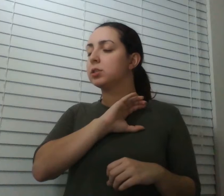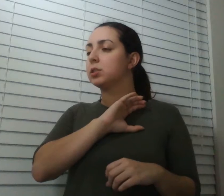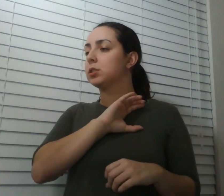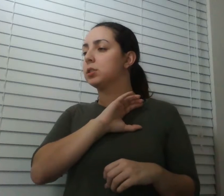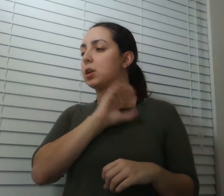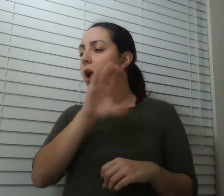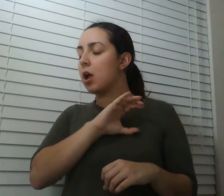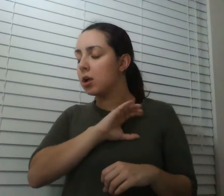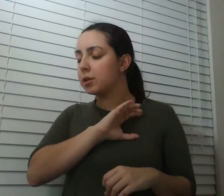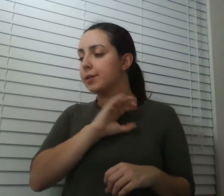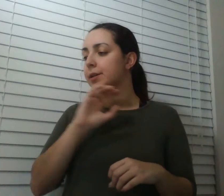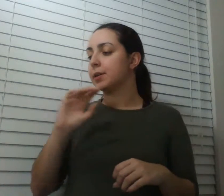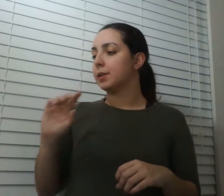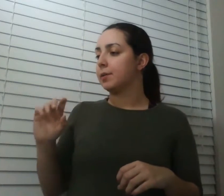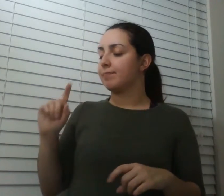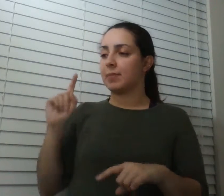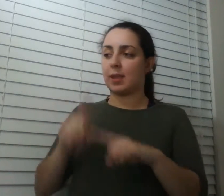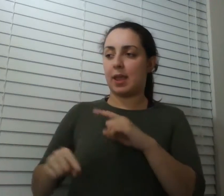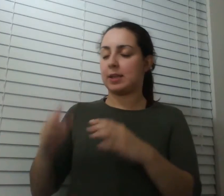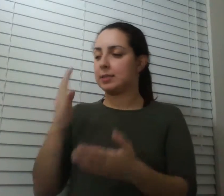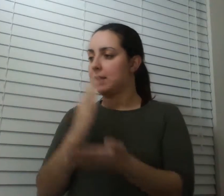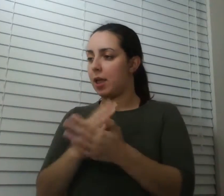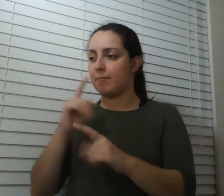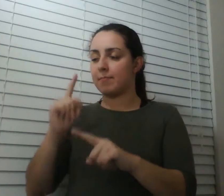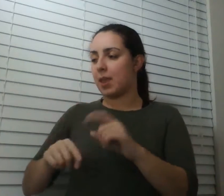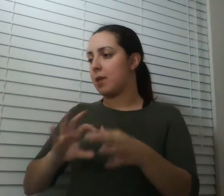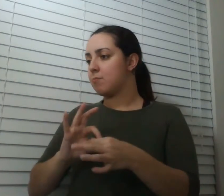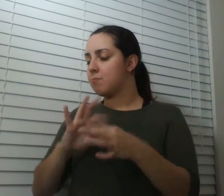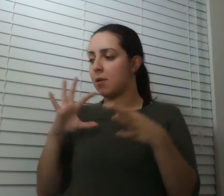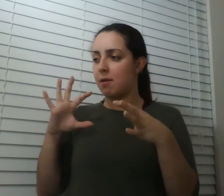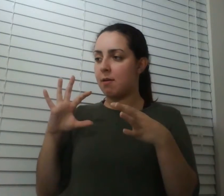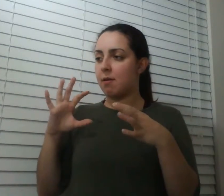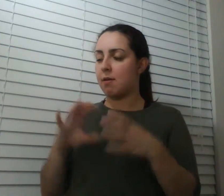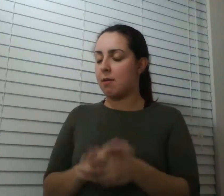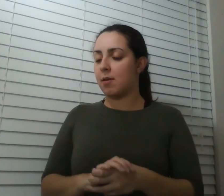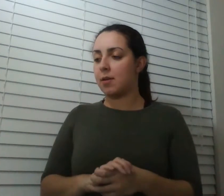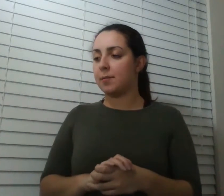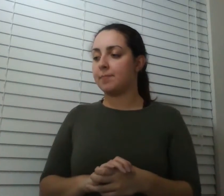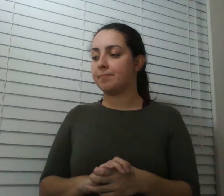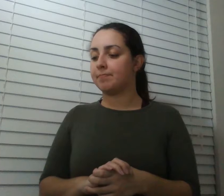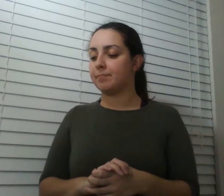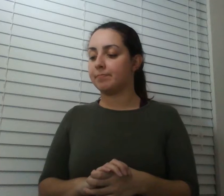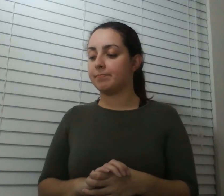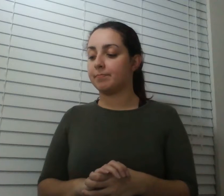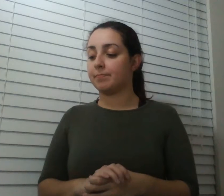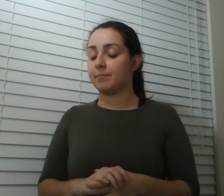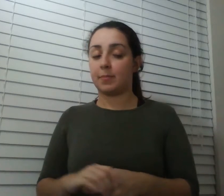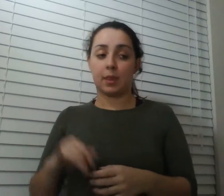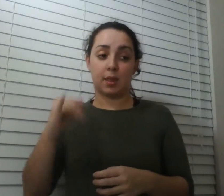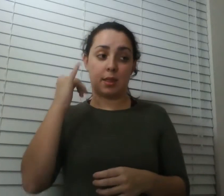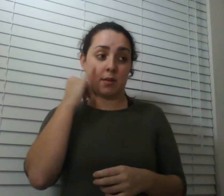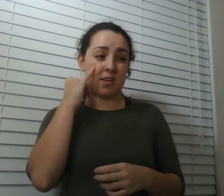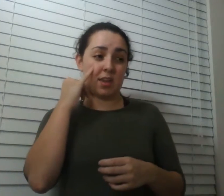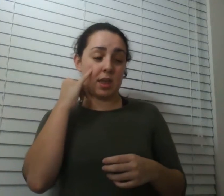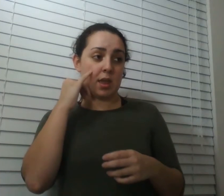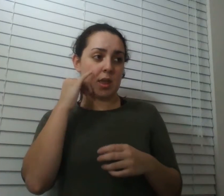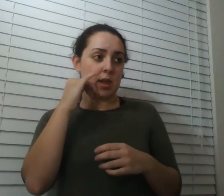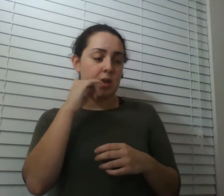they have no idea what they're about to do no so wait if they're if they have no script they have no plan they got nothing they don't even know who they are